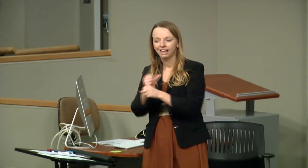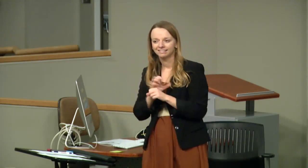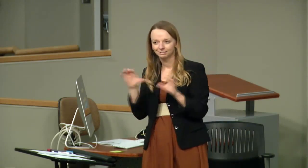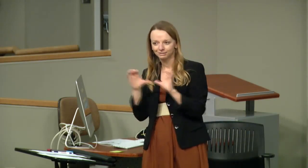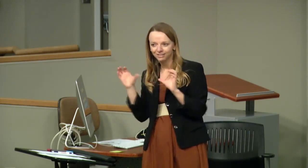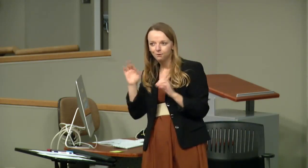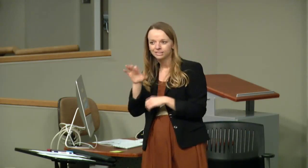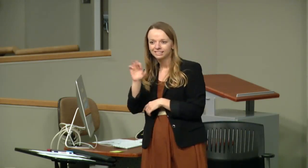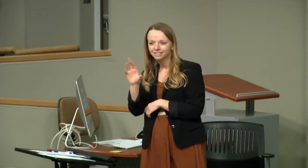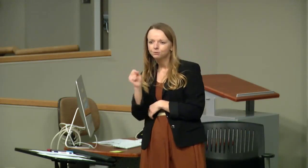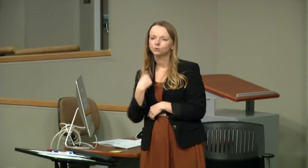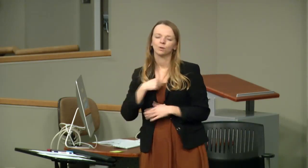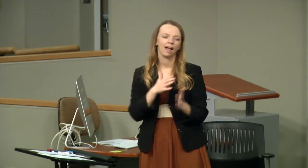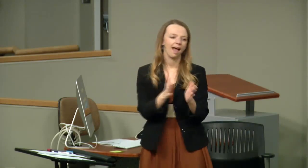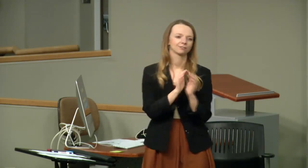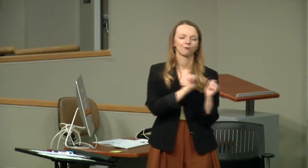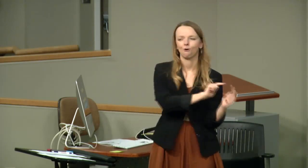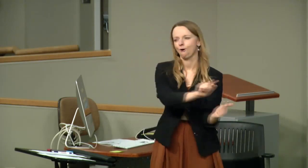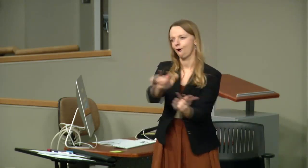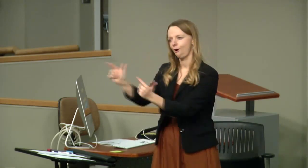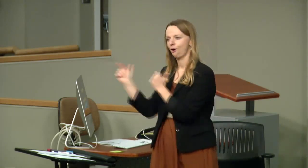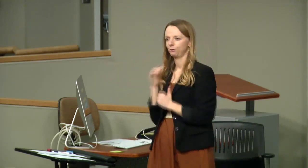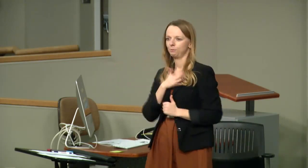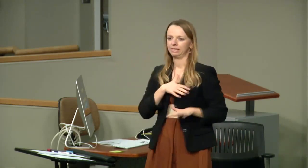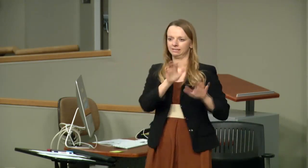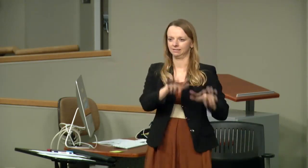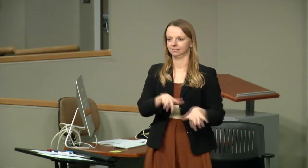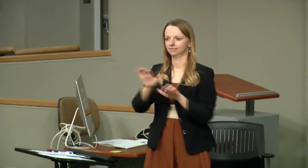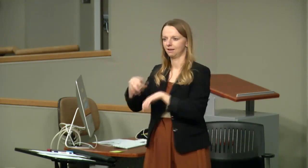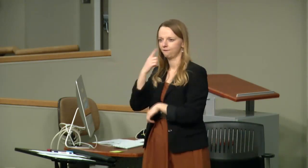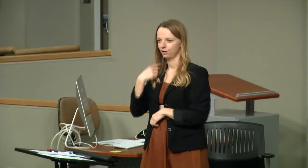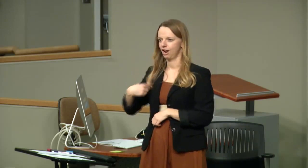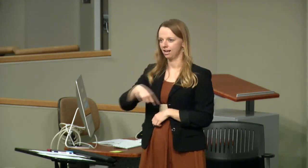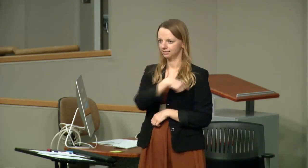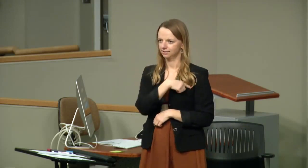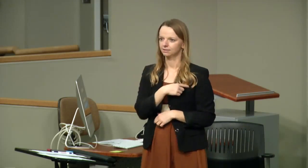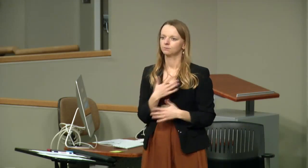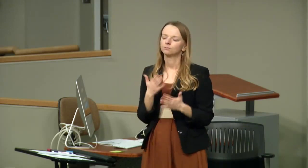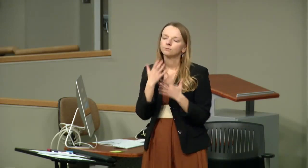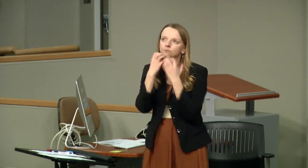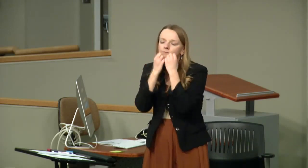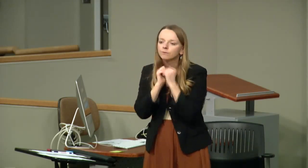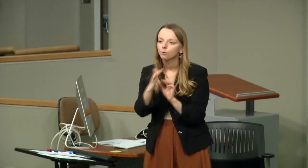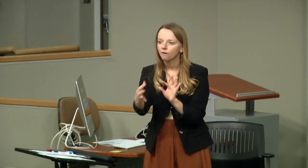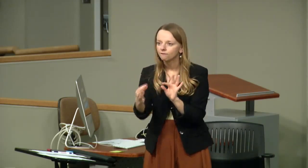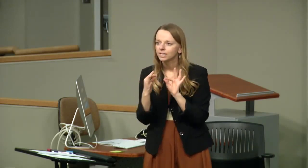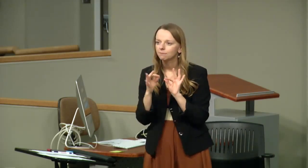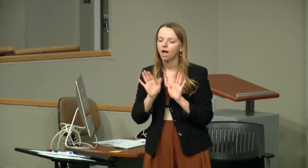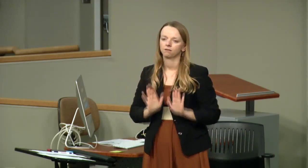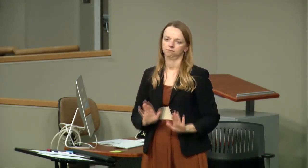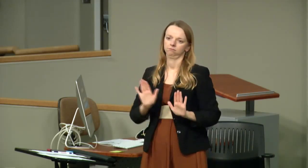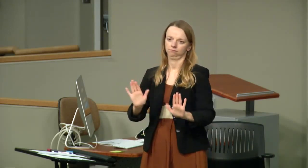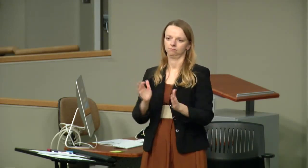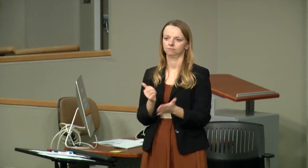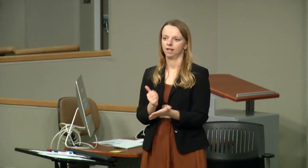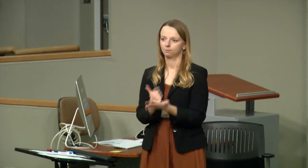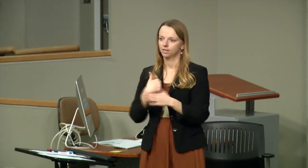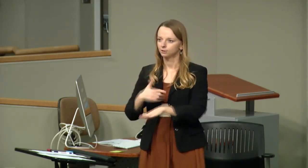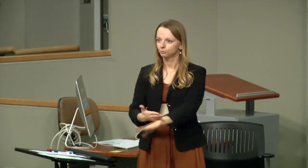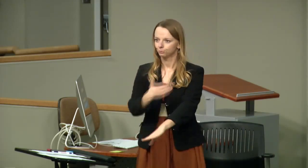And this isn't only for those of you who are actually seeking CEUs, but we're asking everyone if you wouldn't mind to do that. It's helpful for us. We really value the feedback that